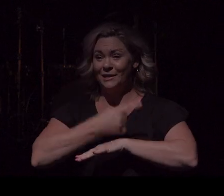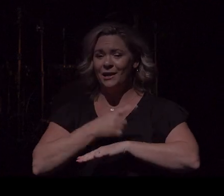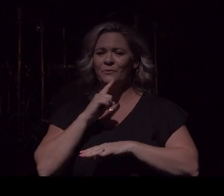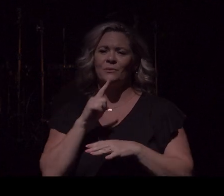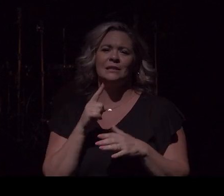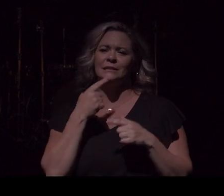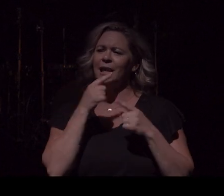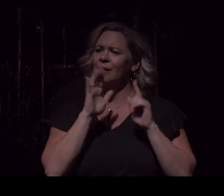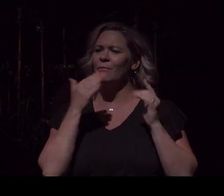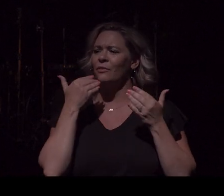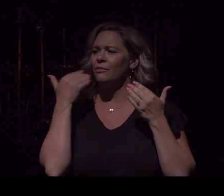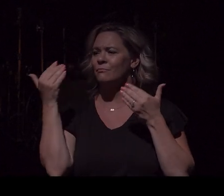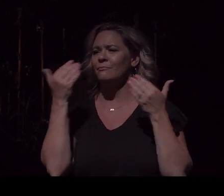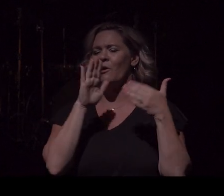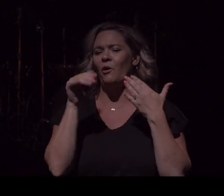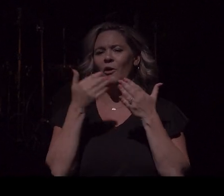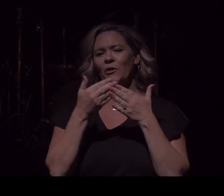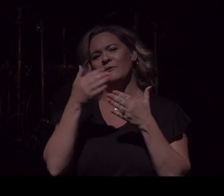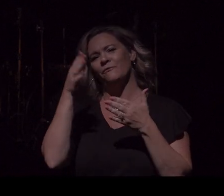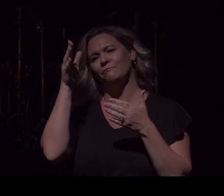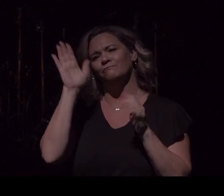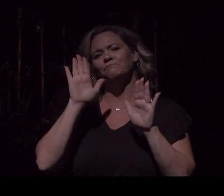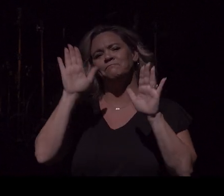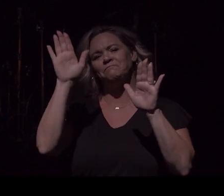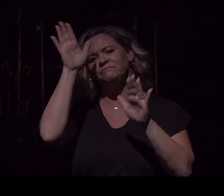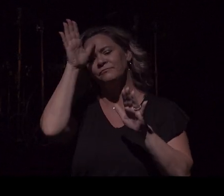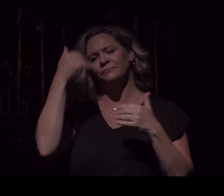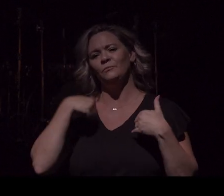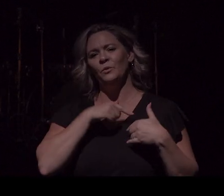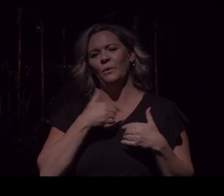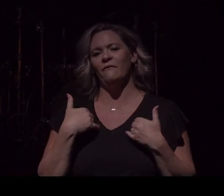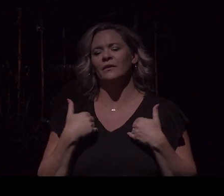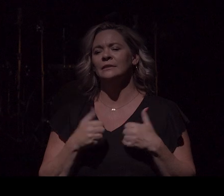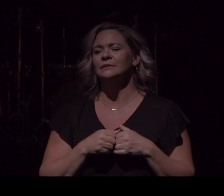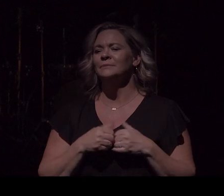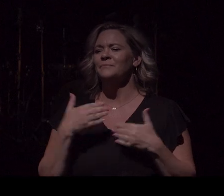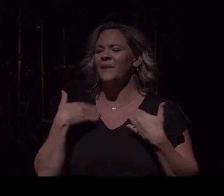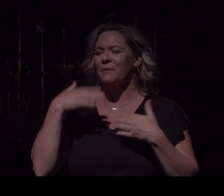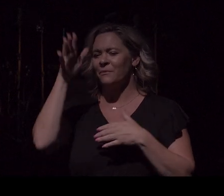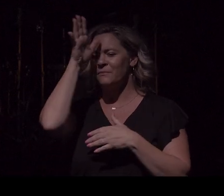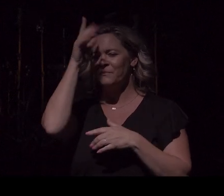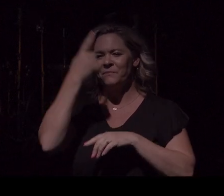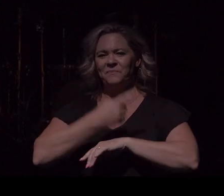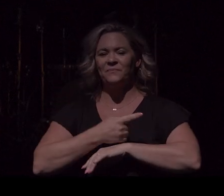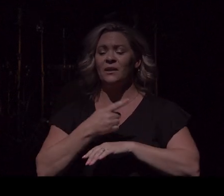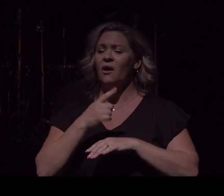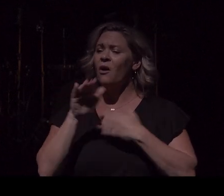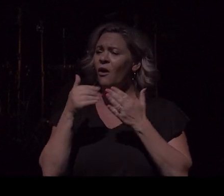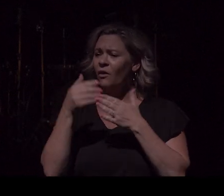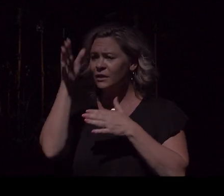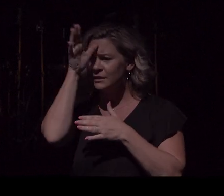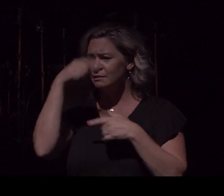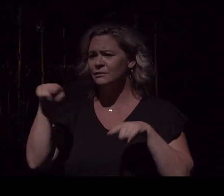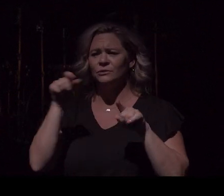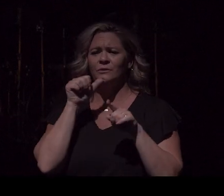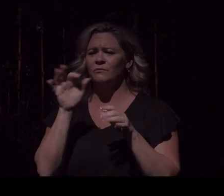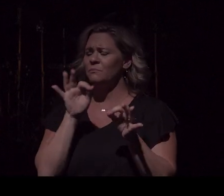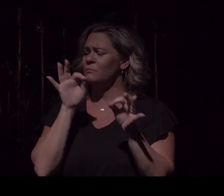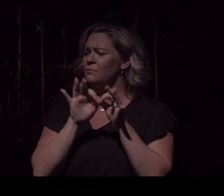great dads we have. Happy Father's Day to you. I want to remind all the dads out there that you don't have to be a perfect dad to be a great dad.